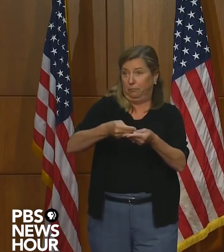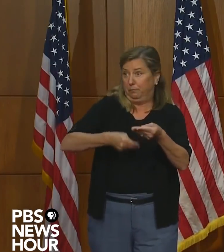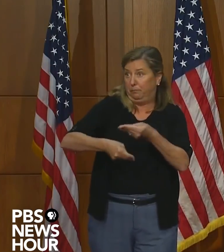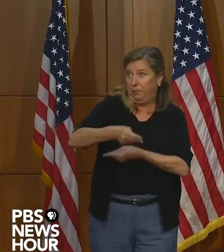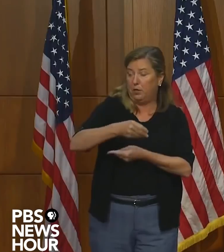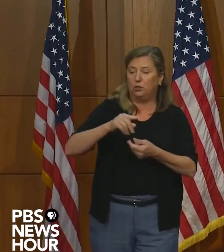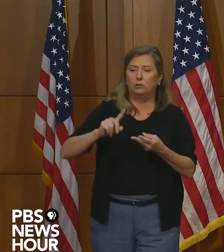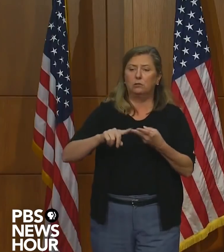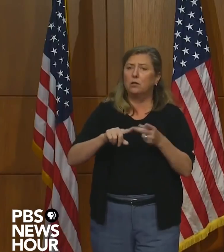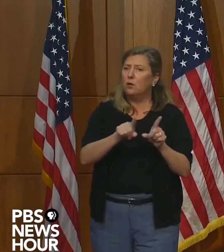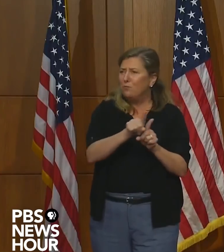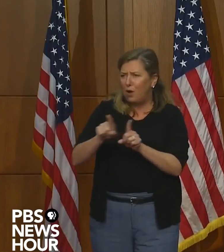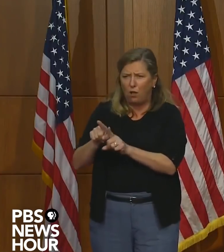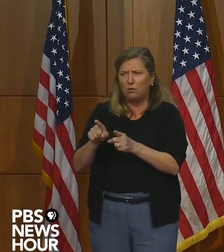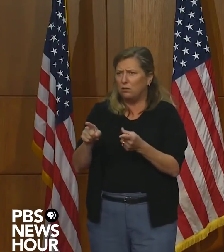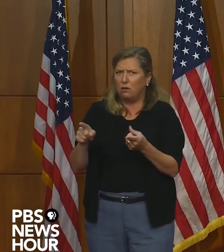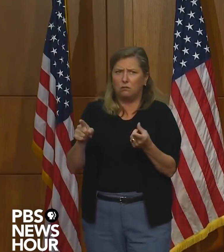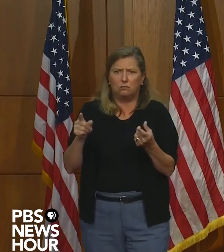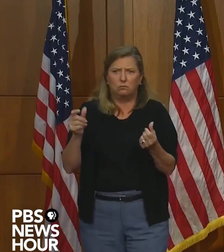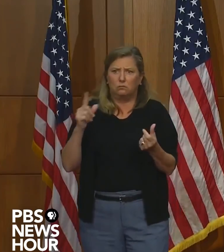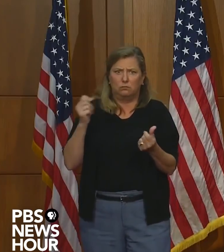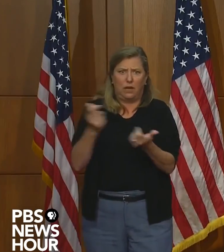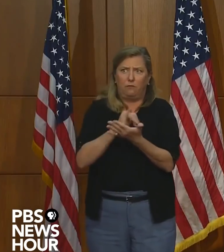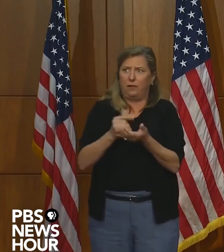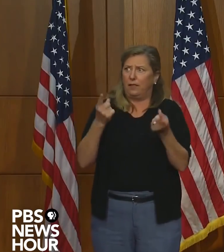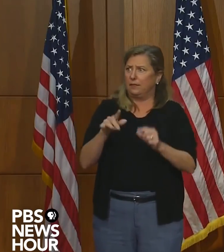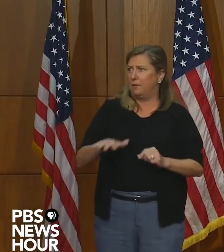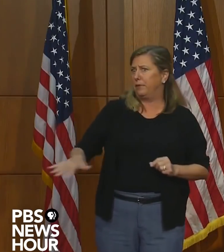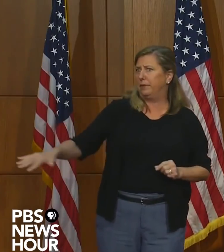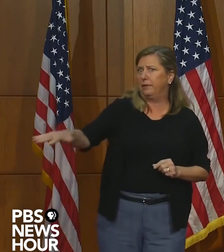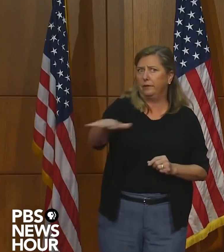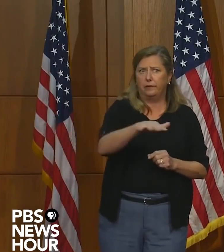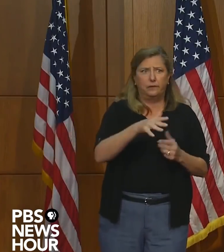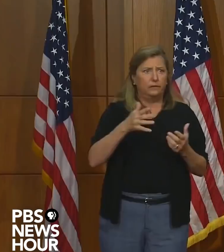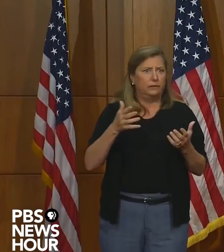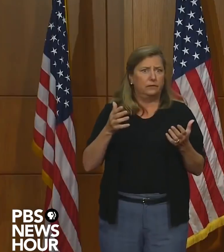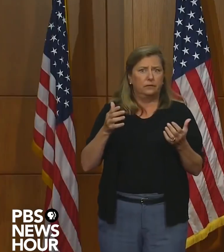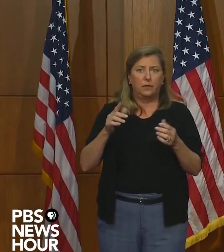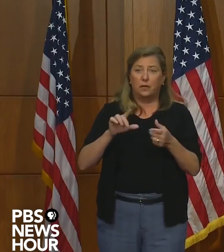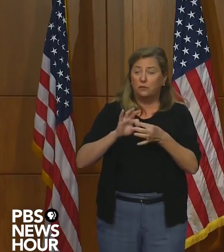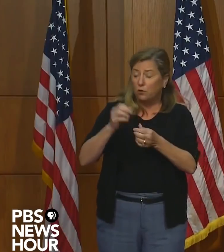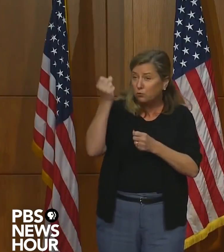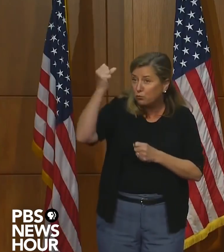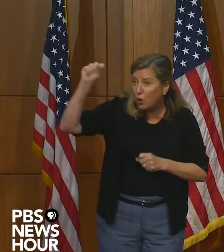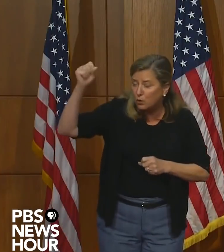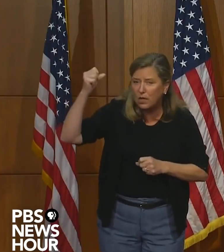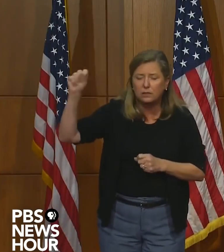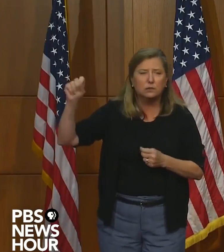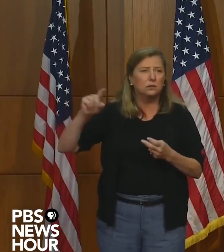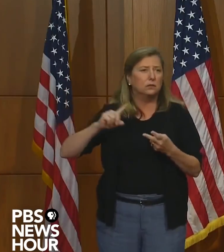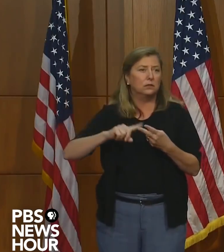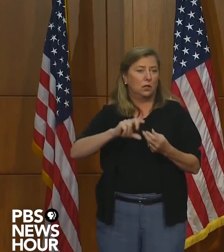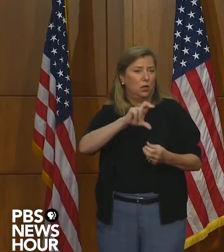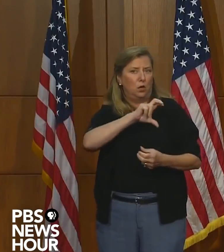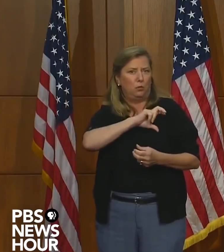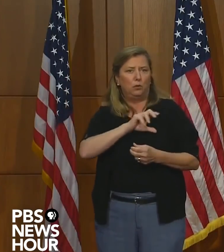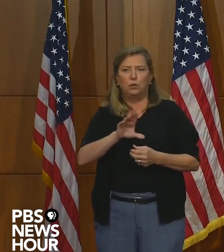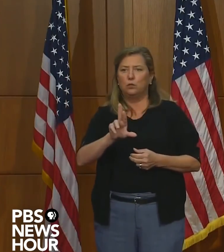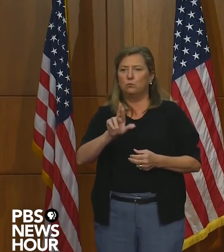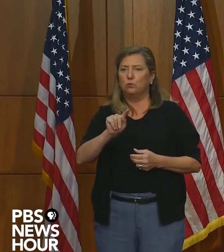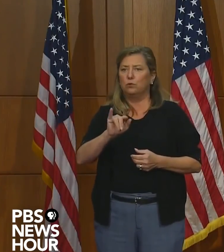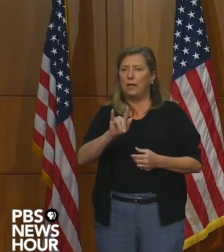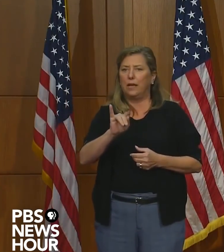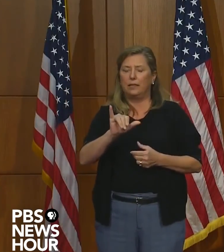Andre with, with what's going on with the protest and the police brutality